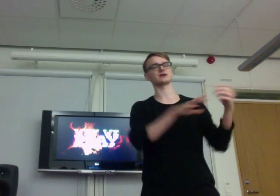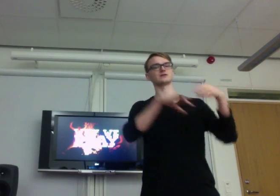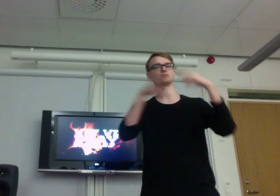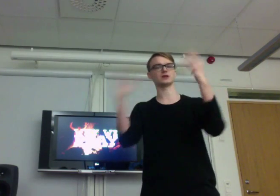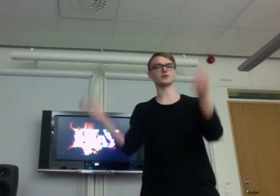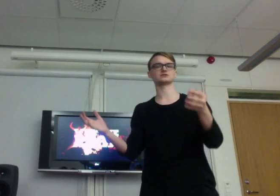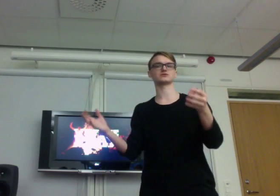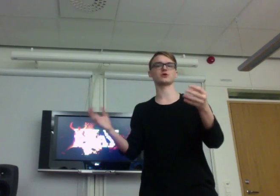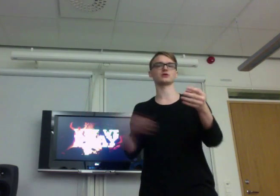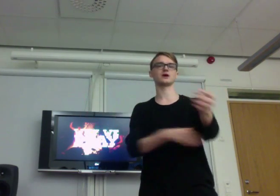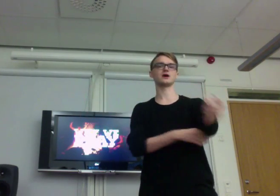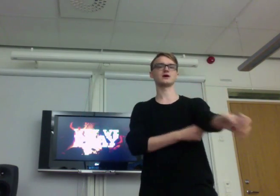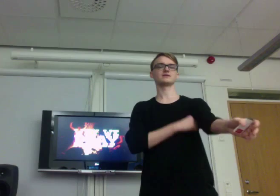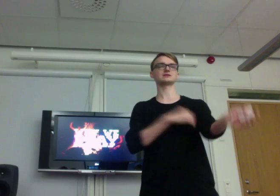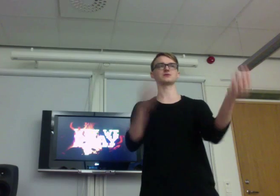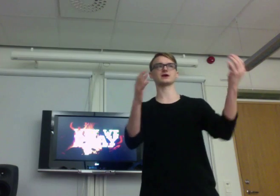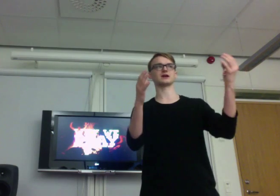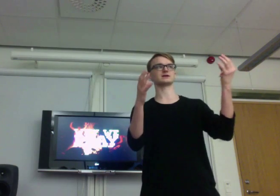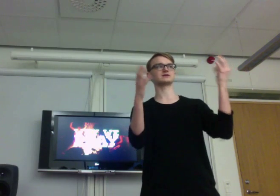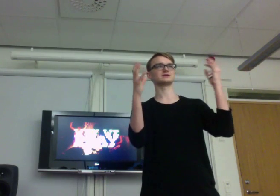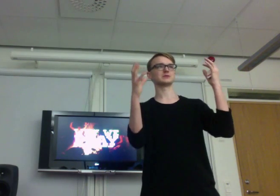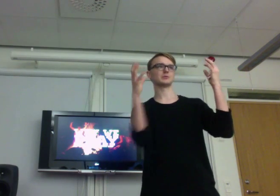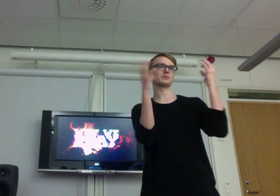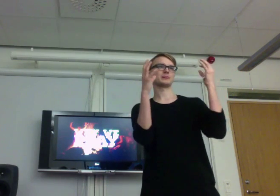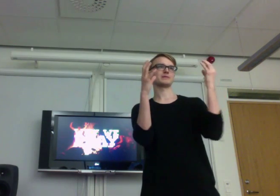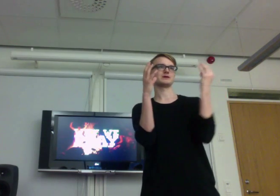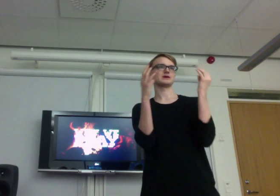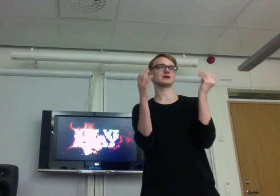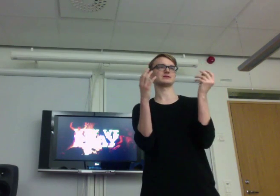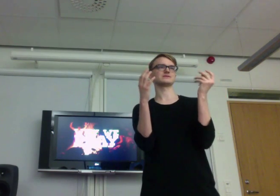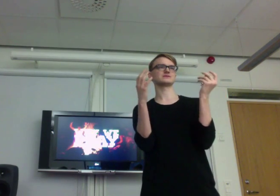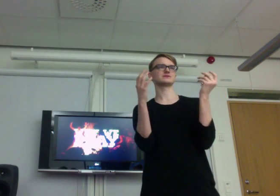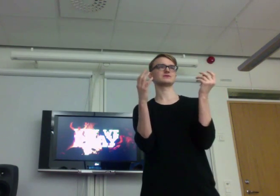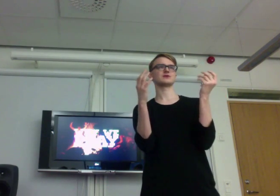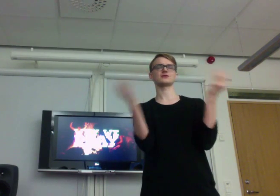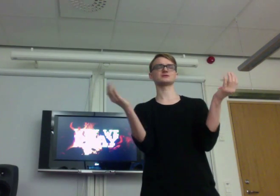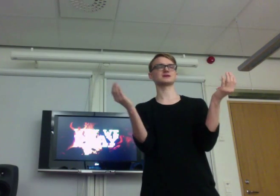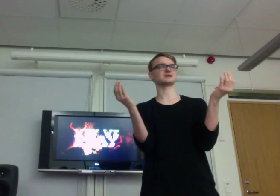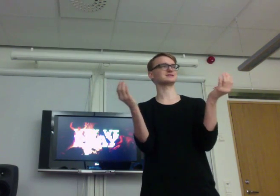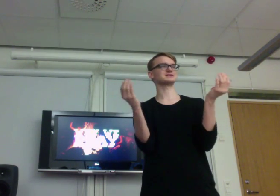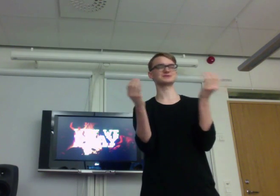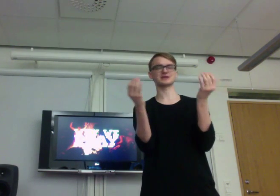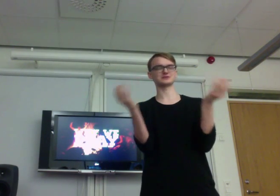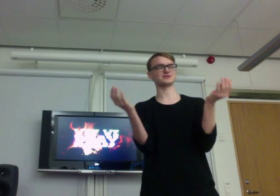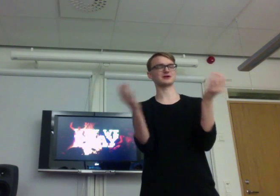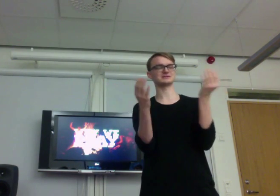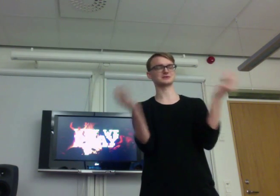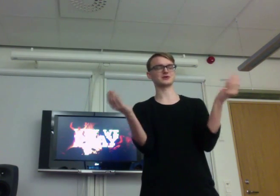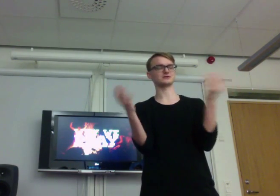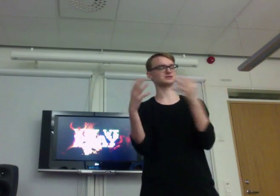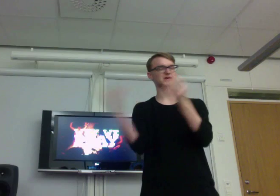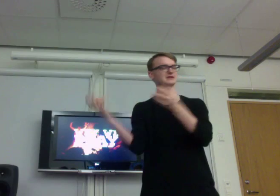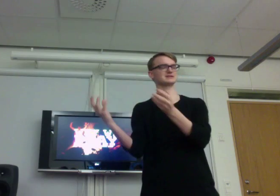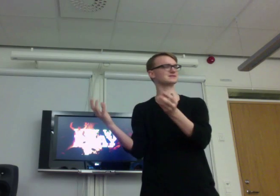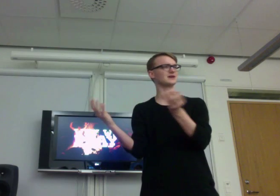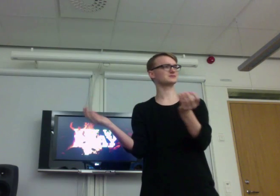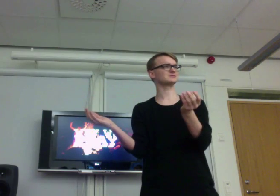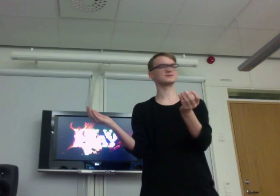in many parts of the world. That's why, like, in, how do you say Czechoslovakia? It's not called Czech Republic.